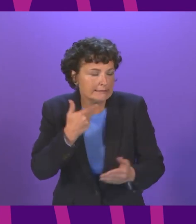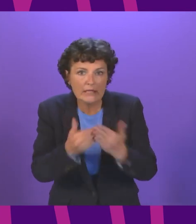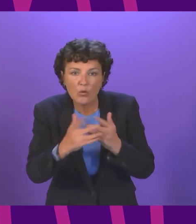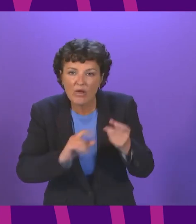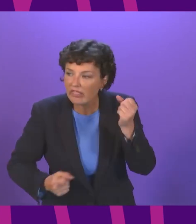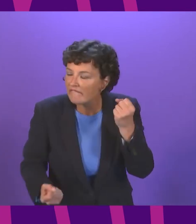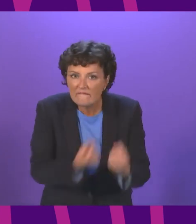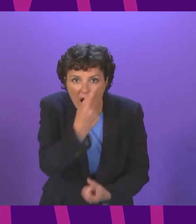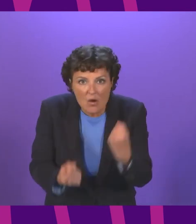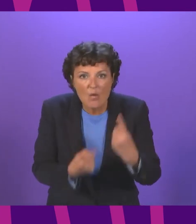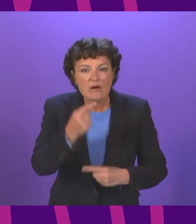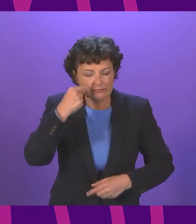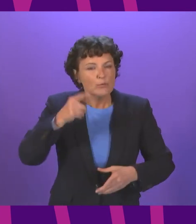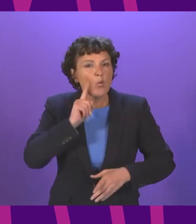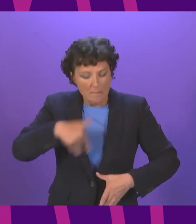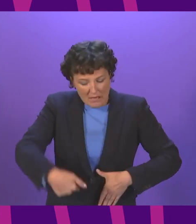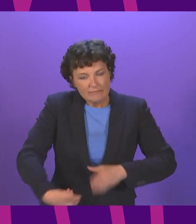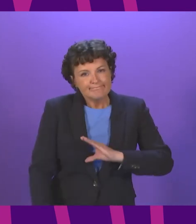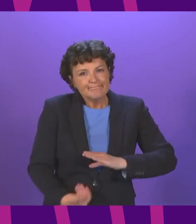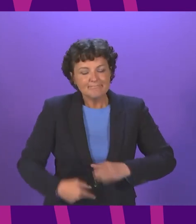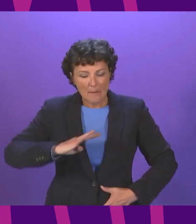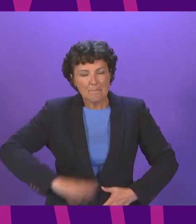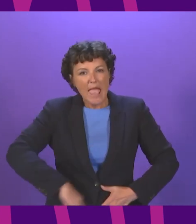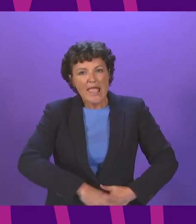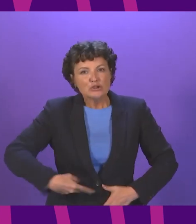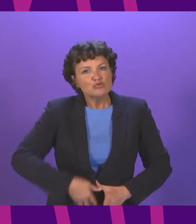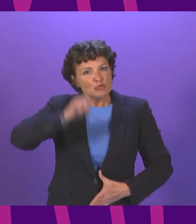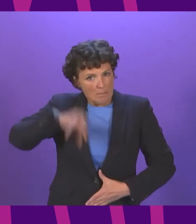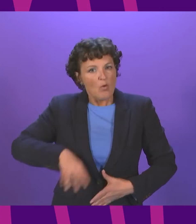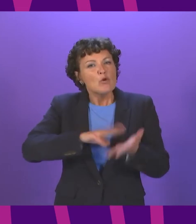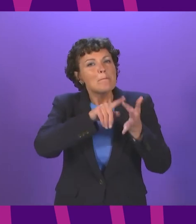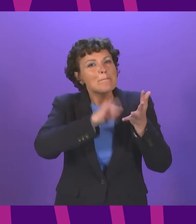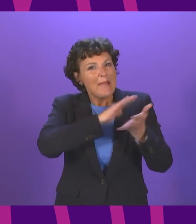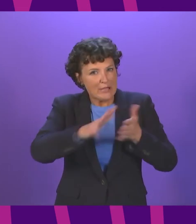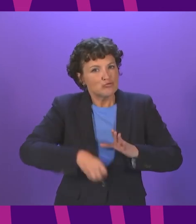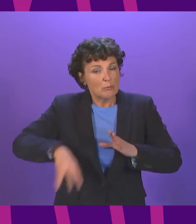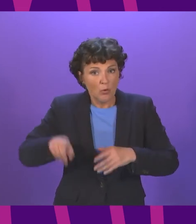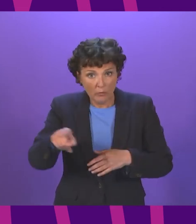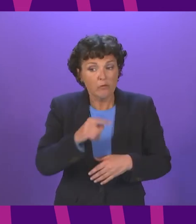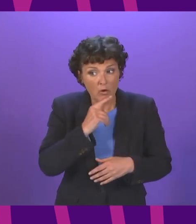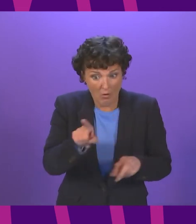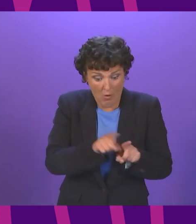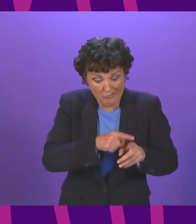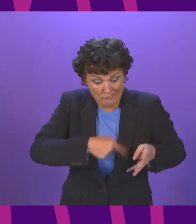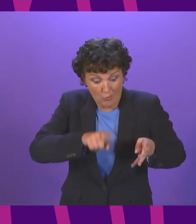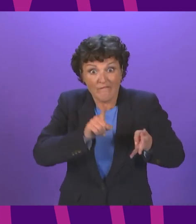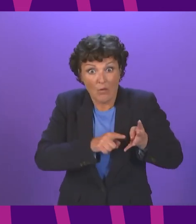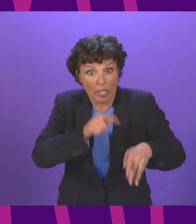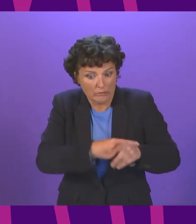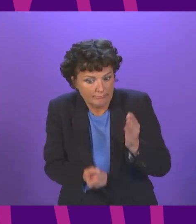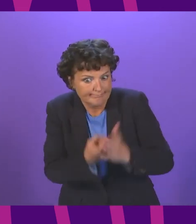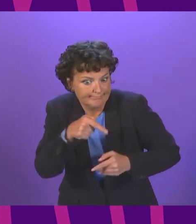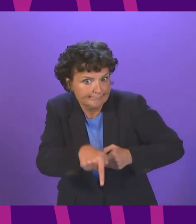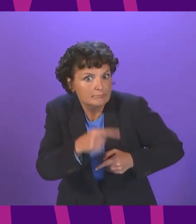on mesh removal and even the good food bill which has finally for the fourth time made an appearance in a programme for government